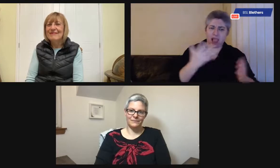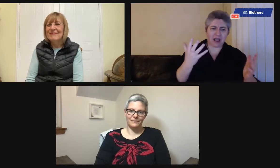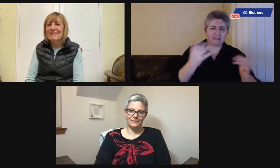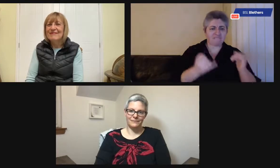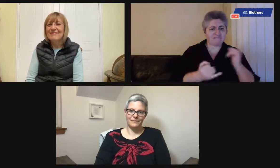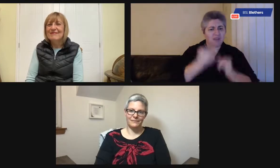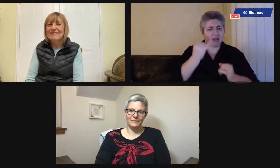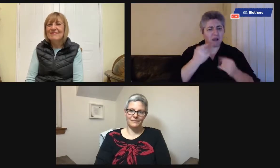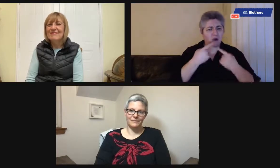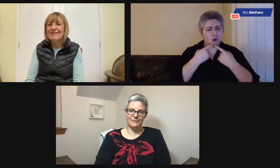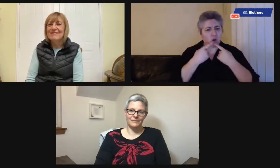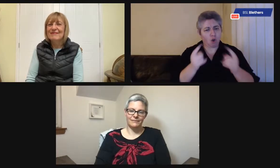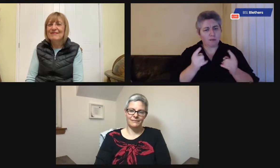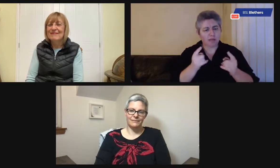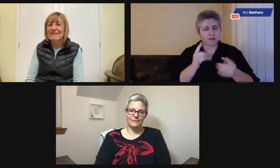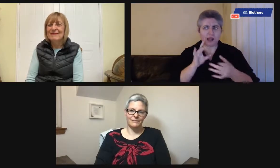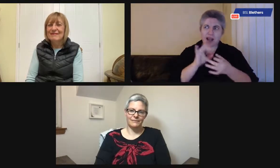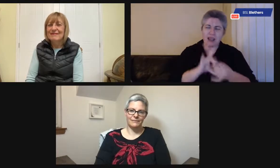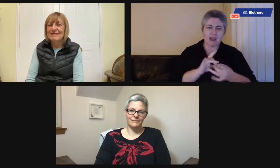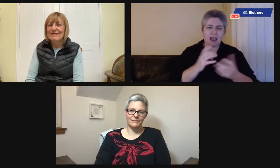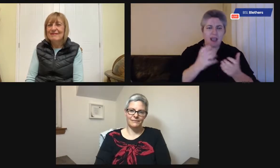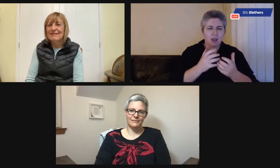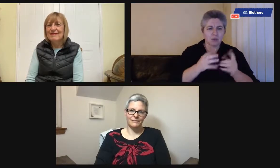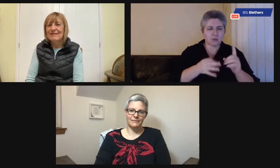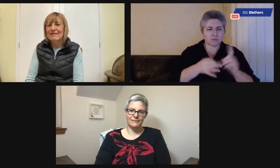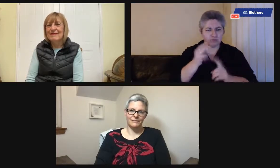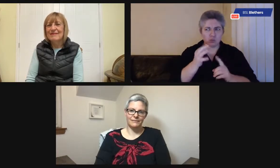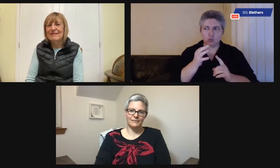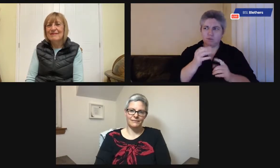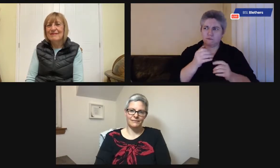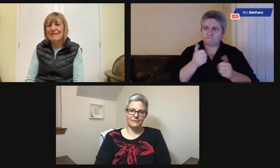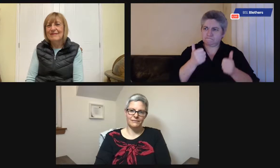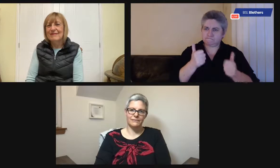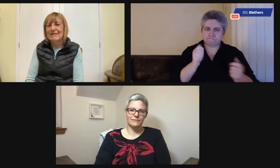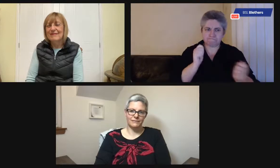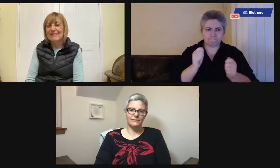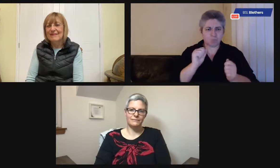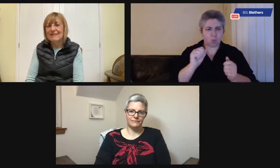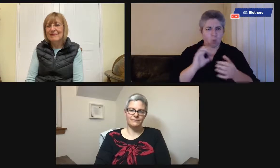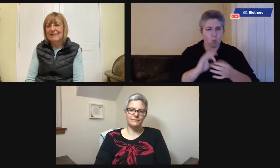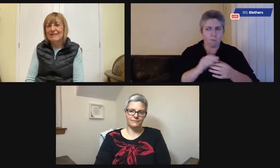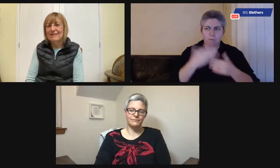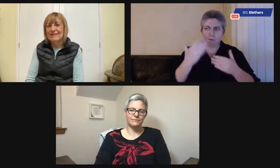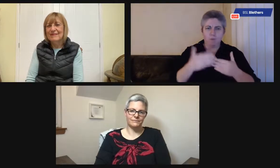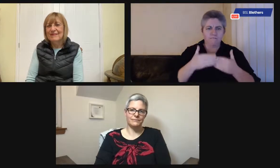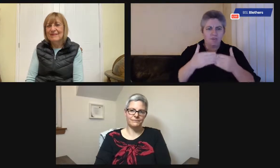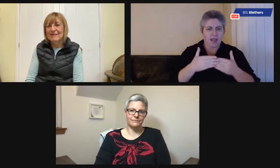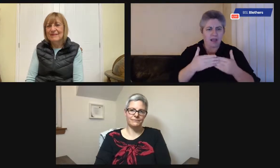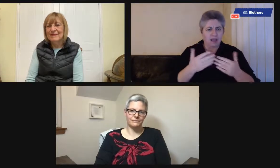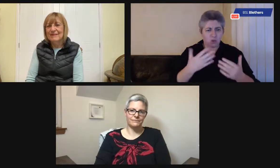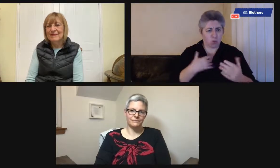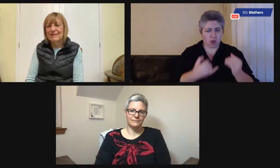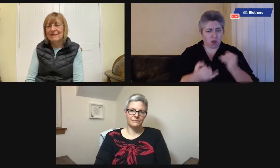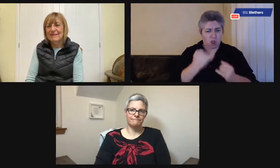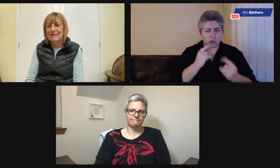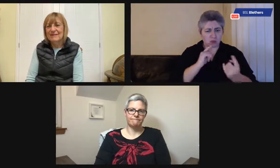Carolyn, Emma, any final comments, any final thoughts on how to make your home